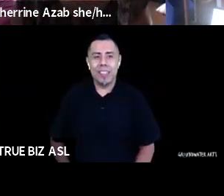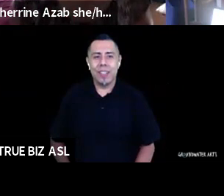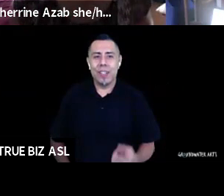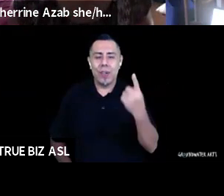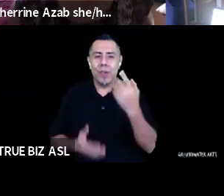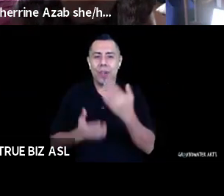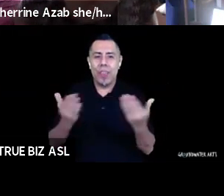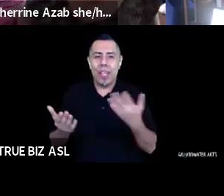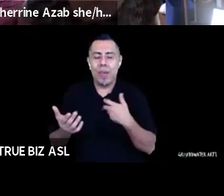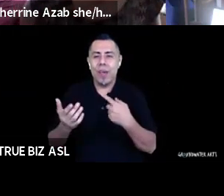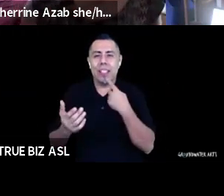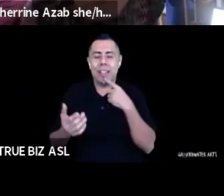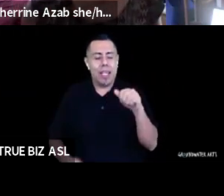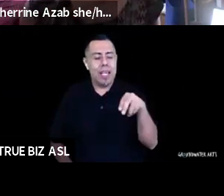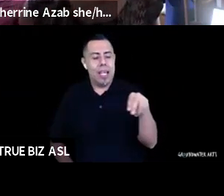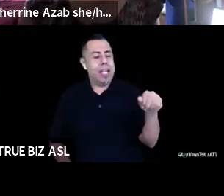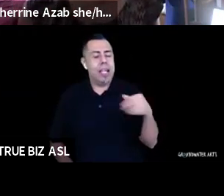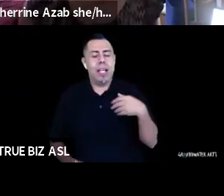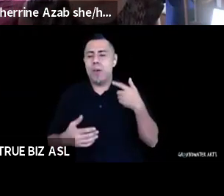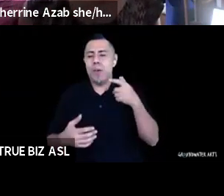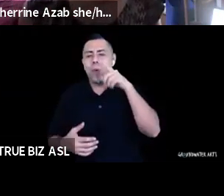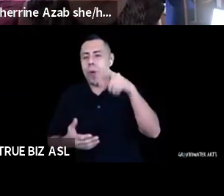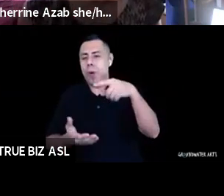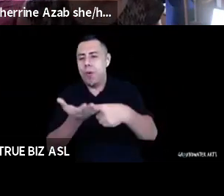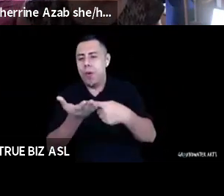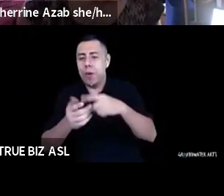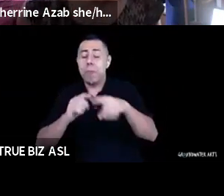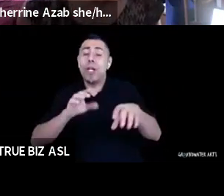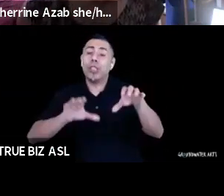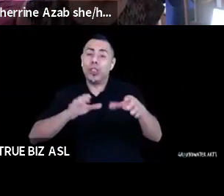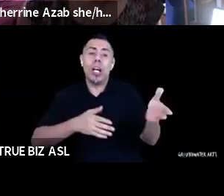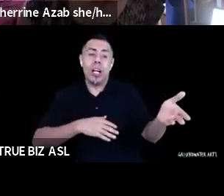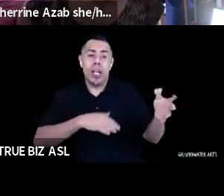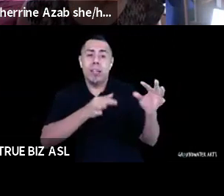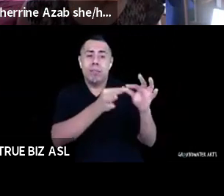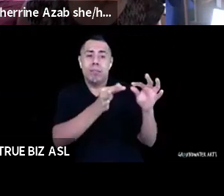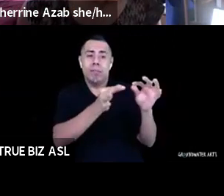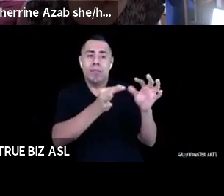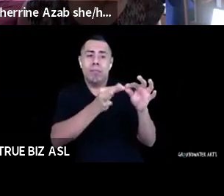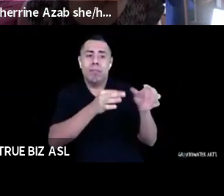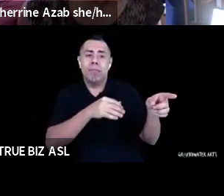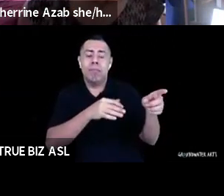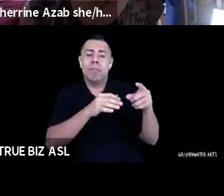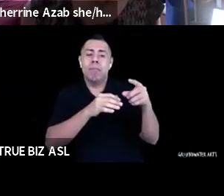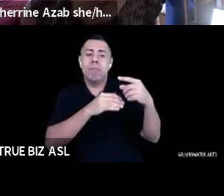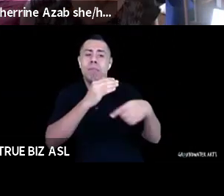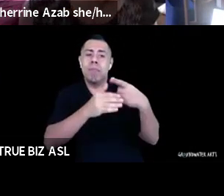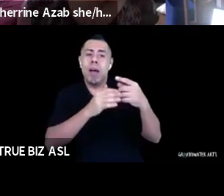about it, but it does, there is a conversation happening in the chat about, um, how the, there are structures